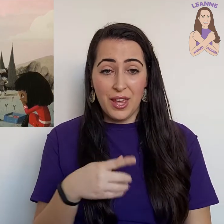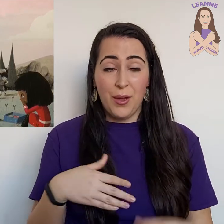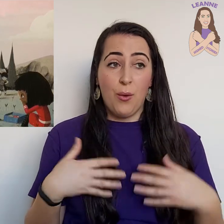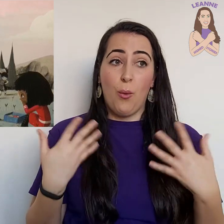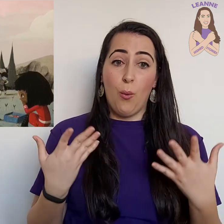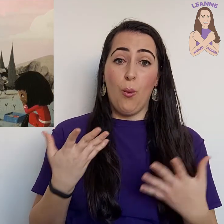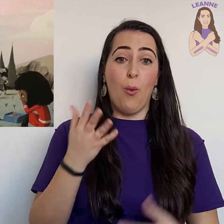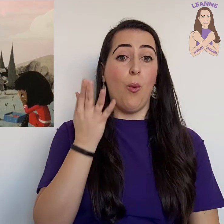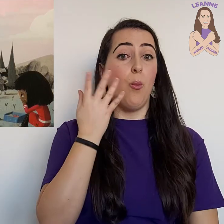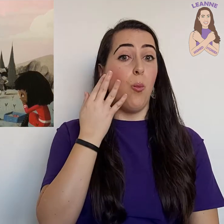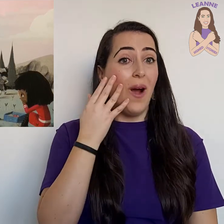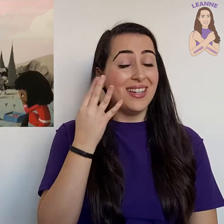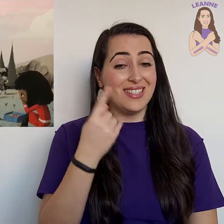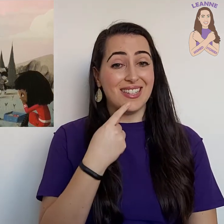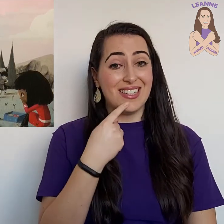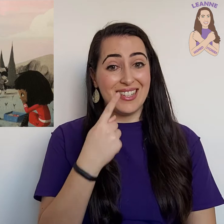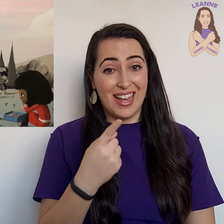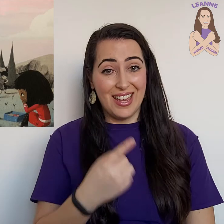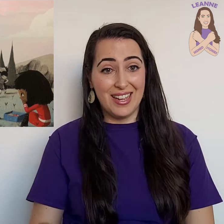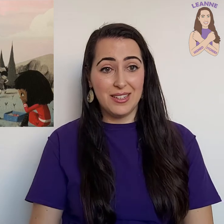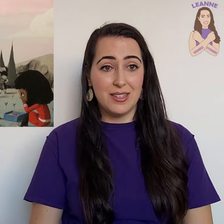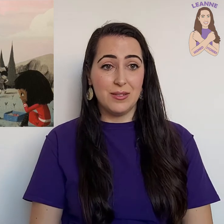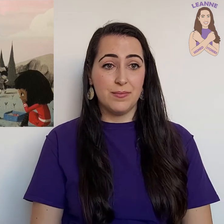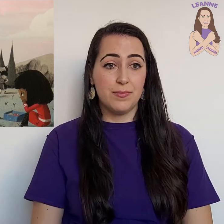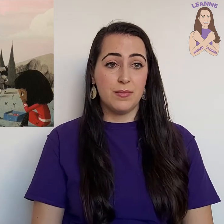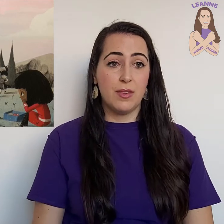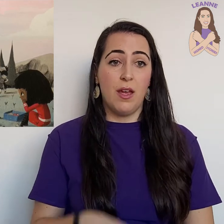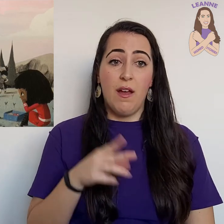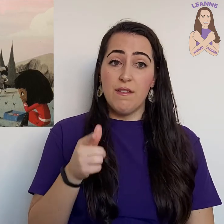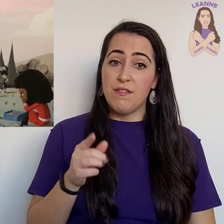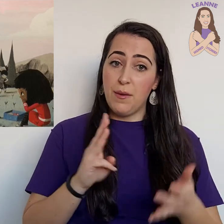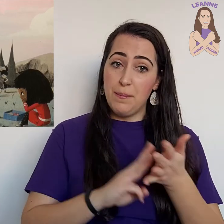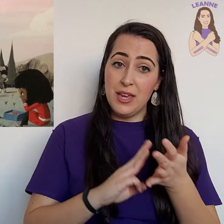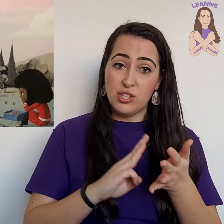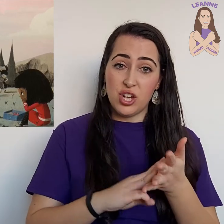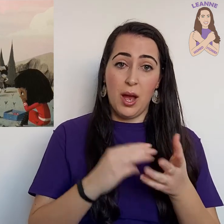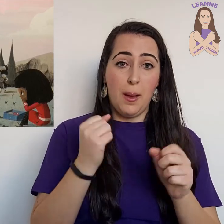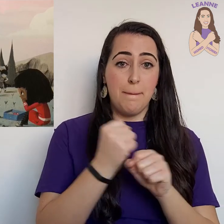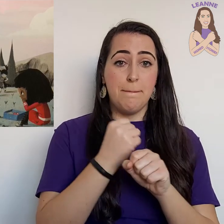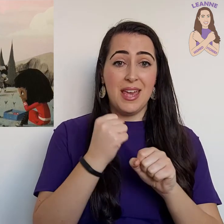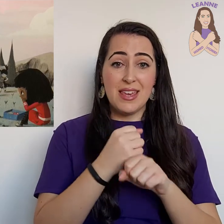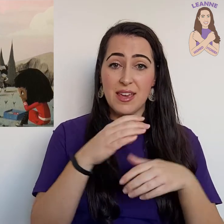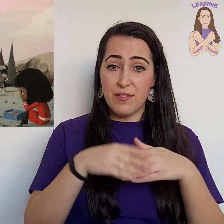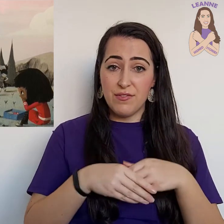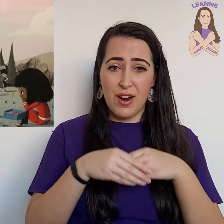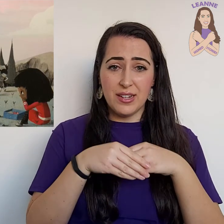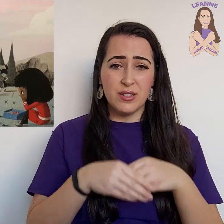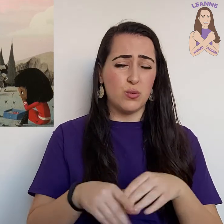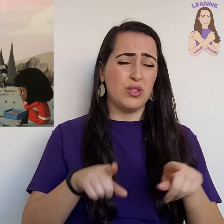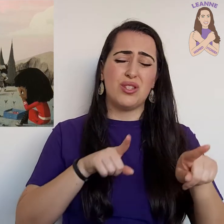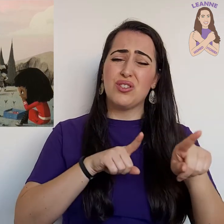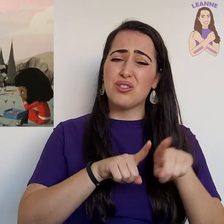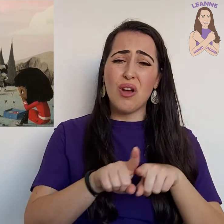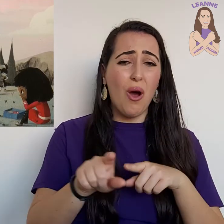or when to say it. For Misha, making friends was so